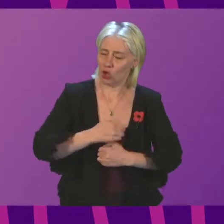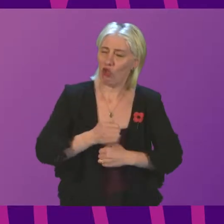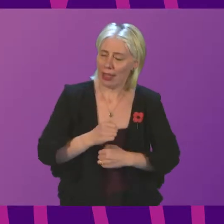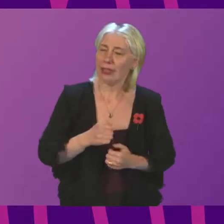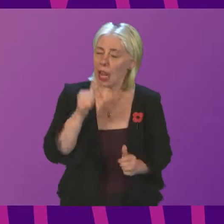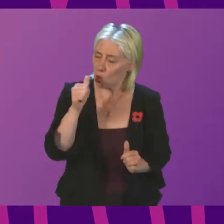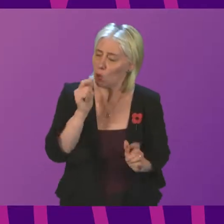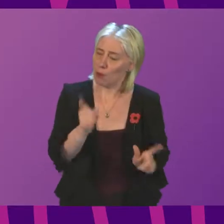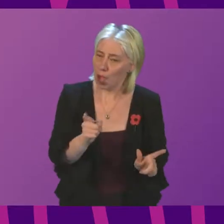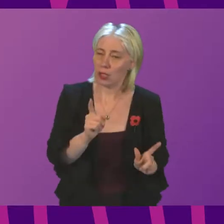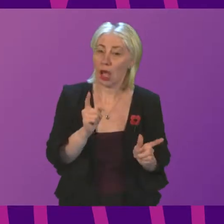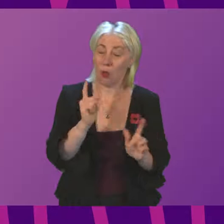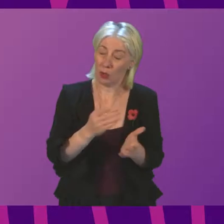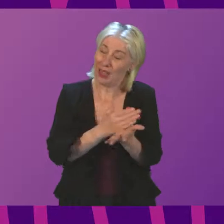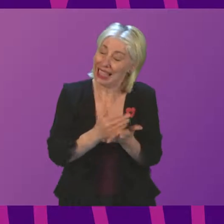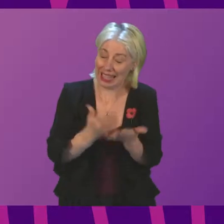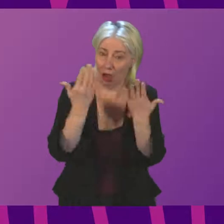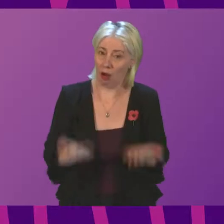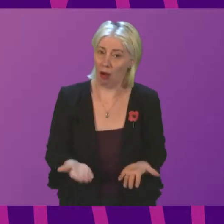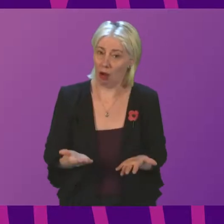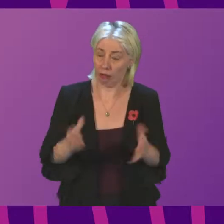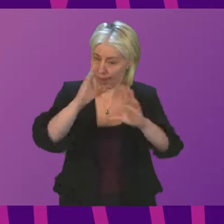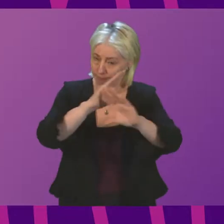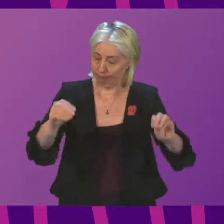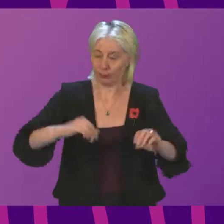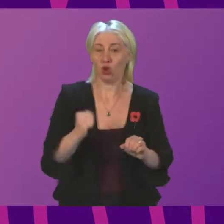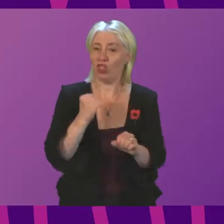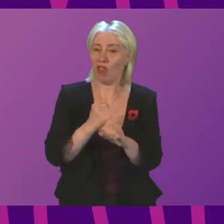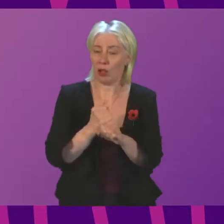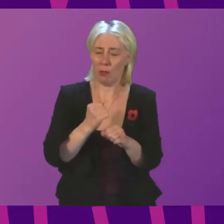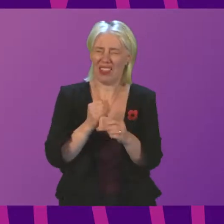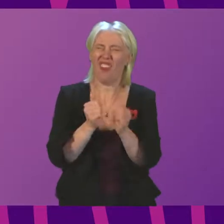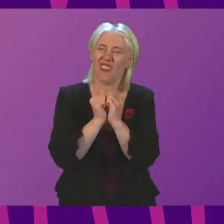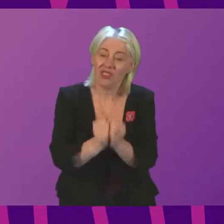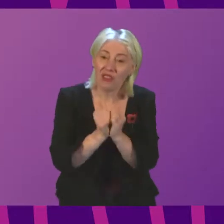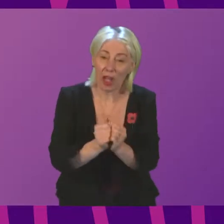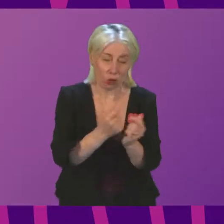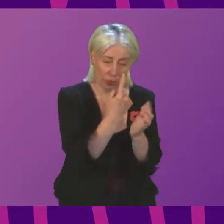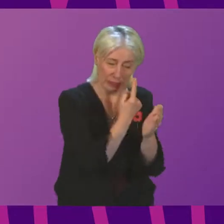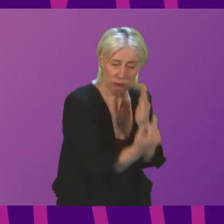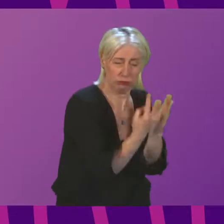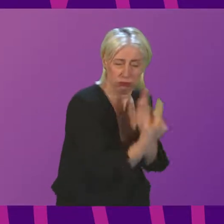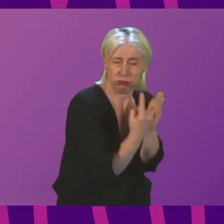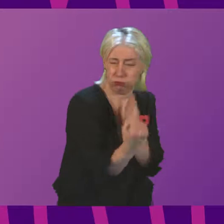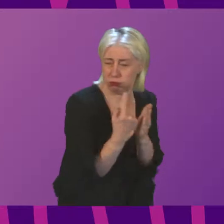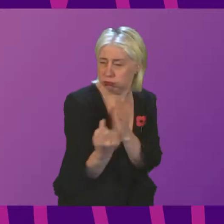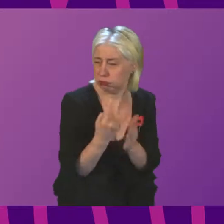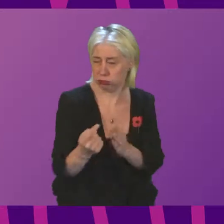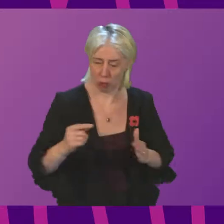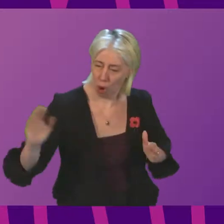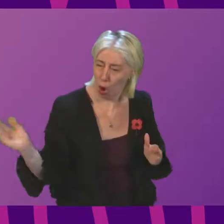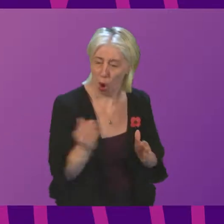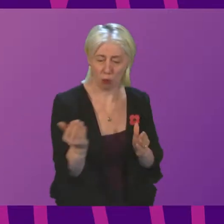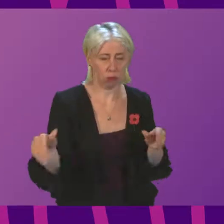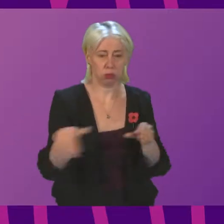absolutely clear today is that the Scottish Government values every single individual that makes a contribution to the